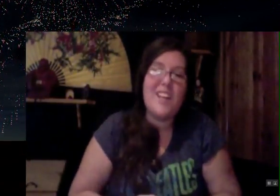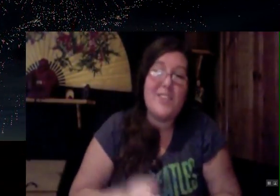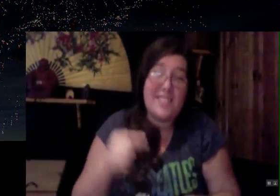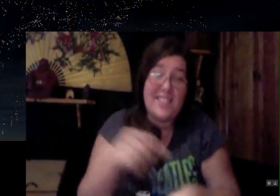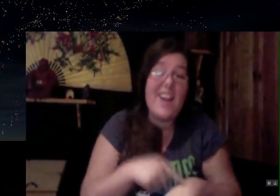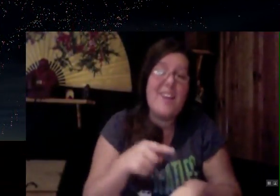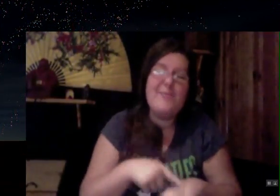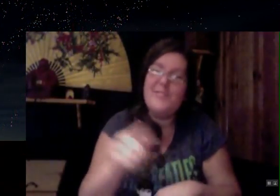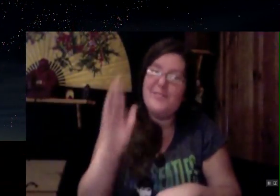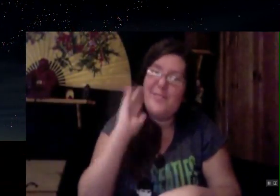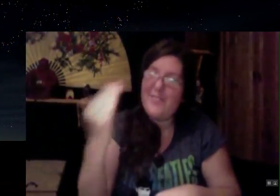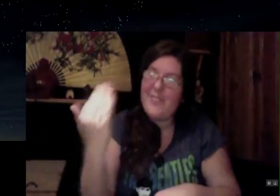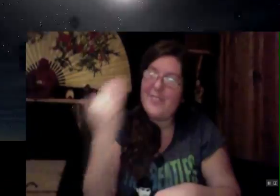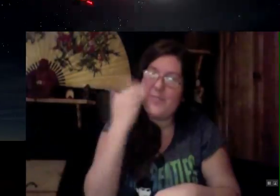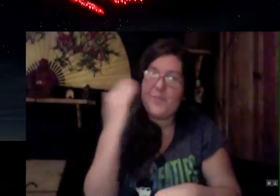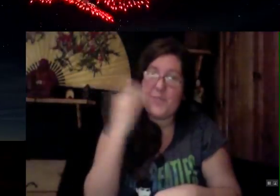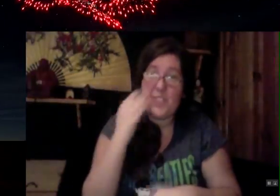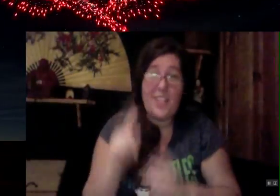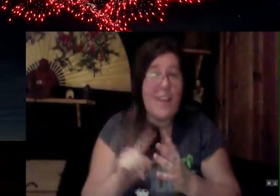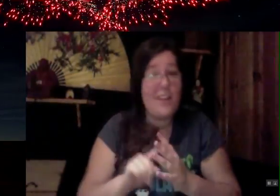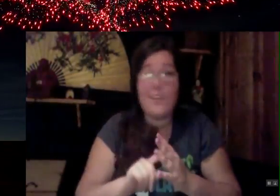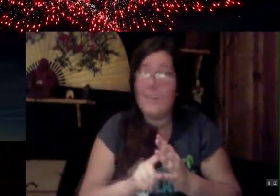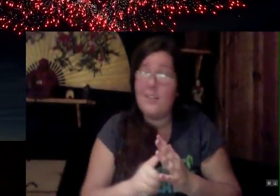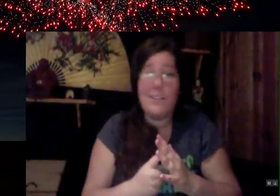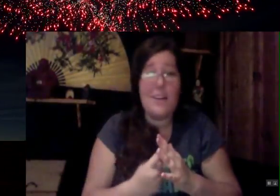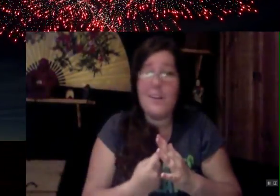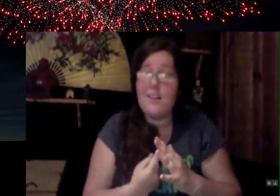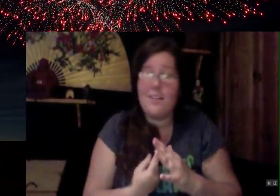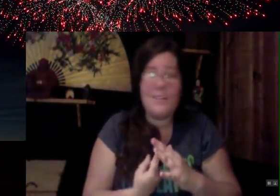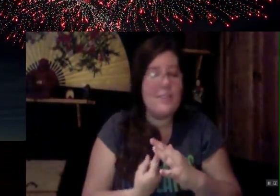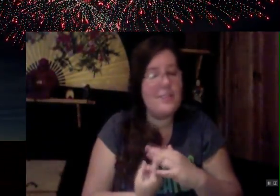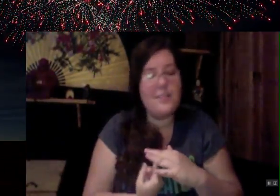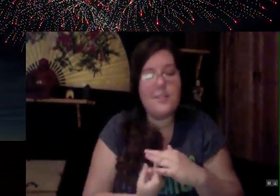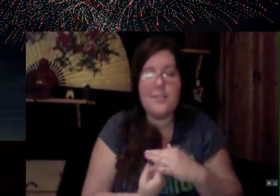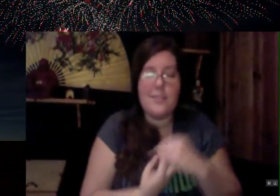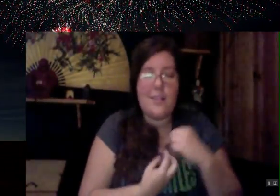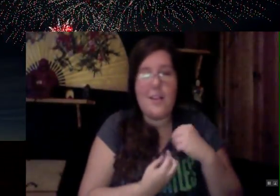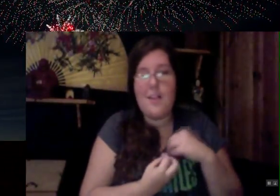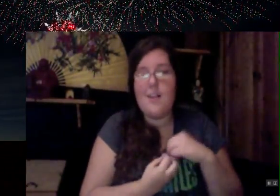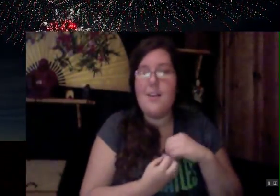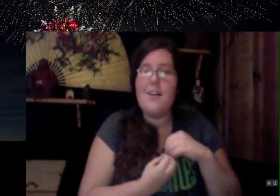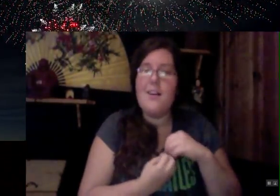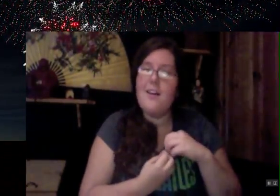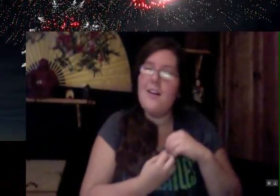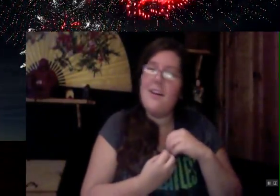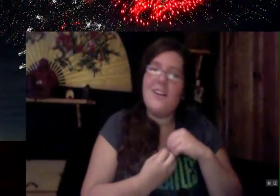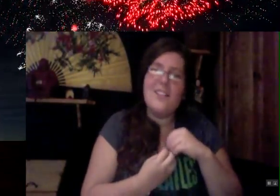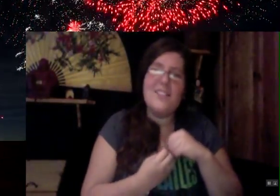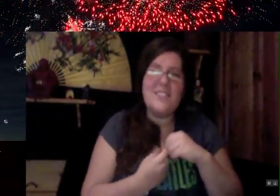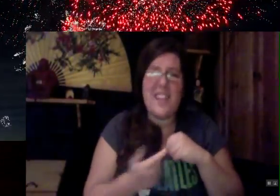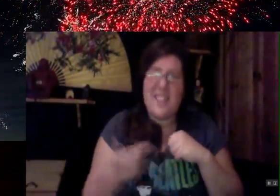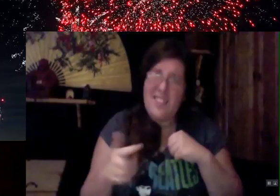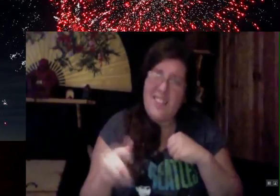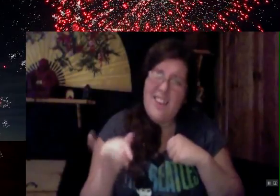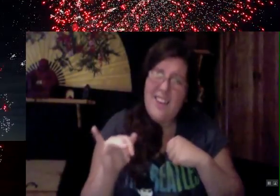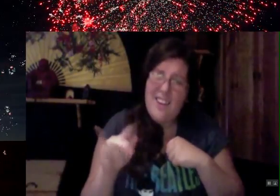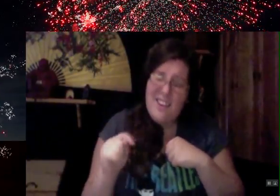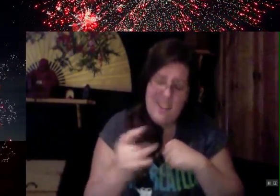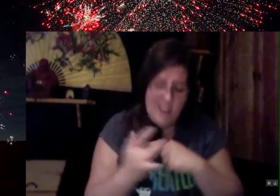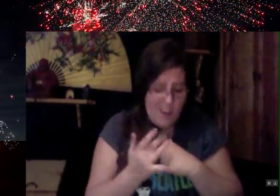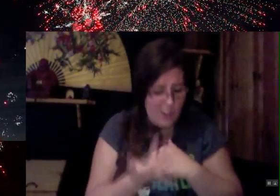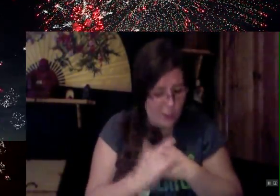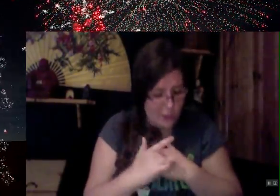You just gotta ignite the light and